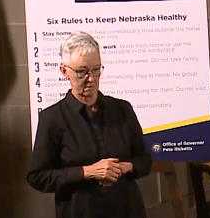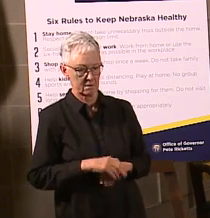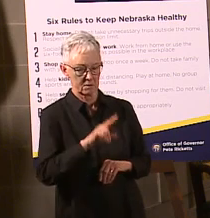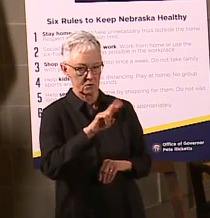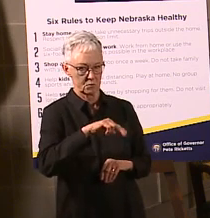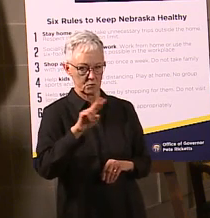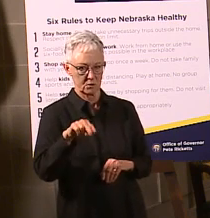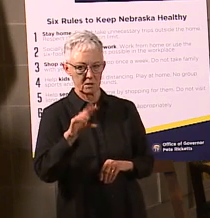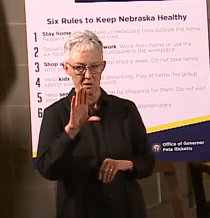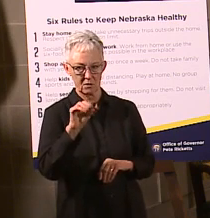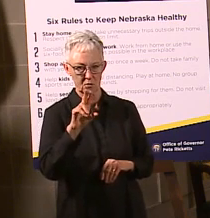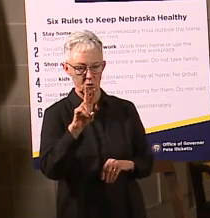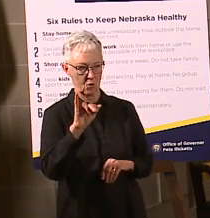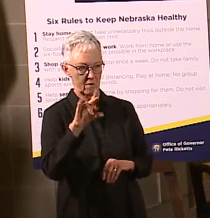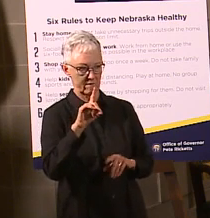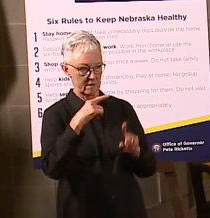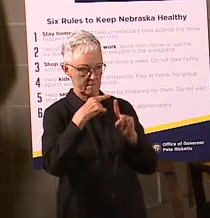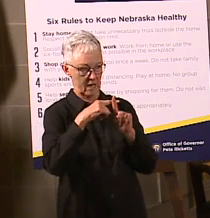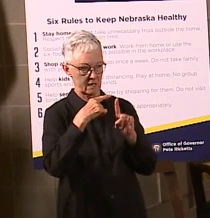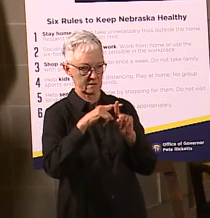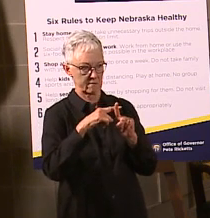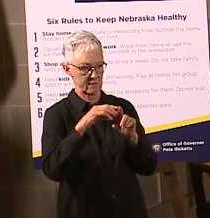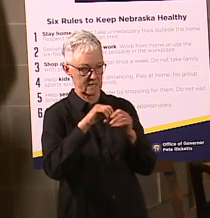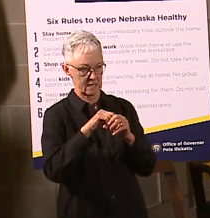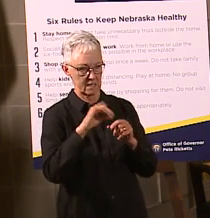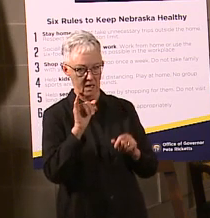COVID-positive patients in ICU rooms.